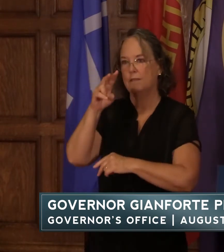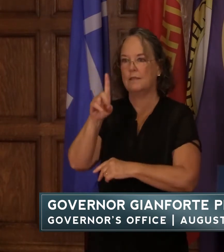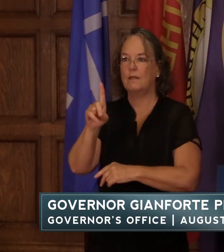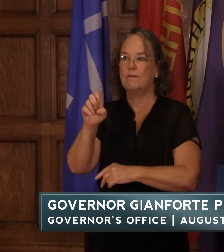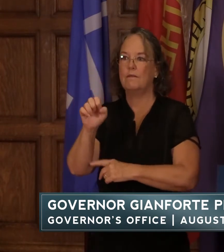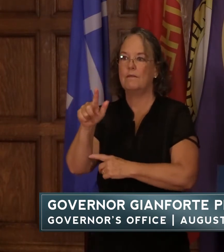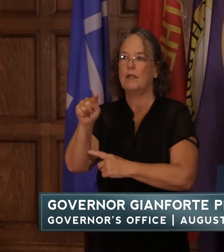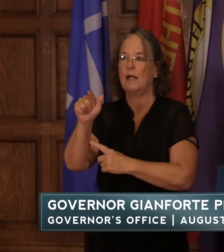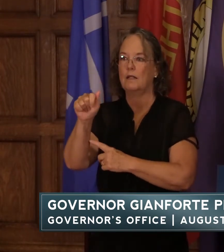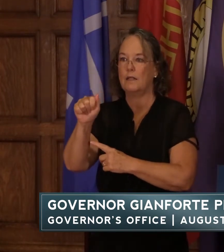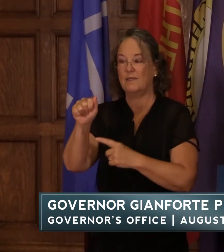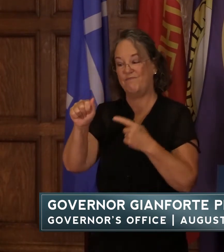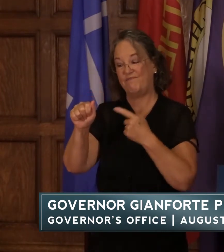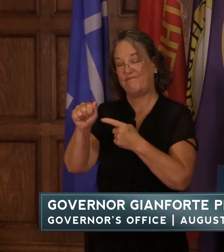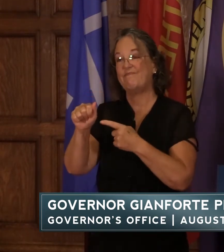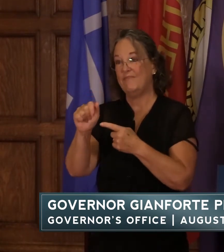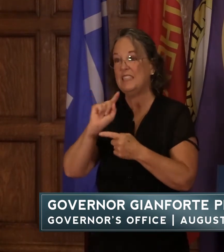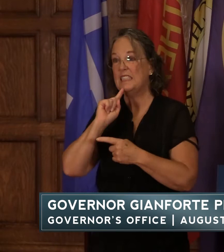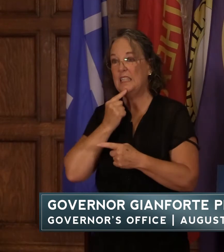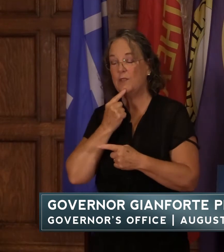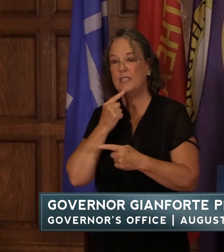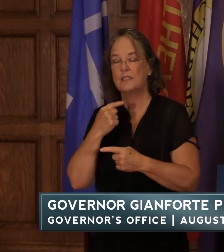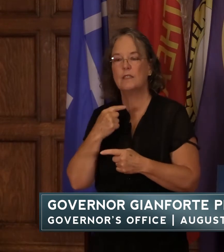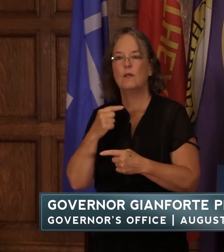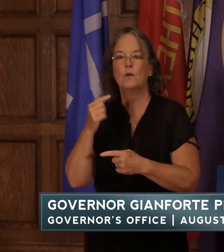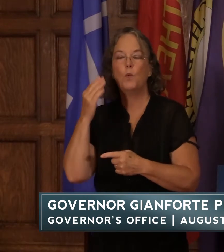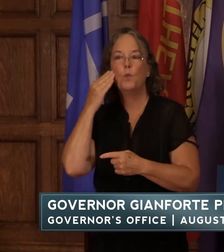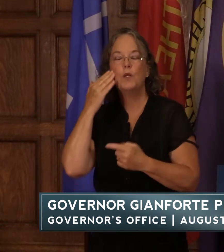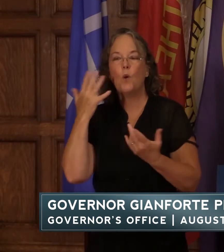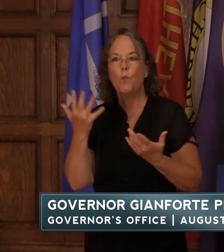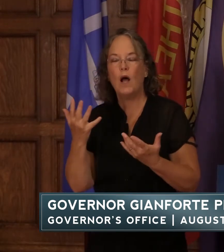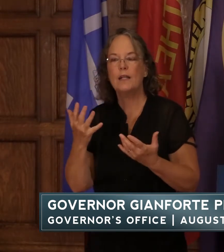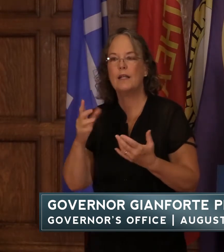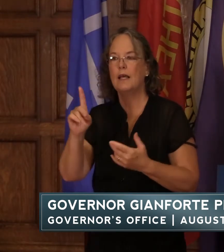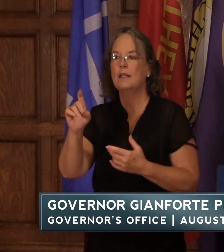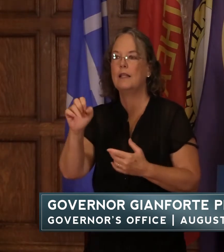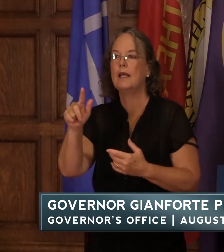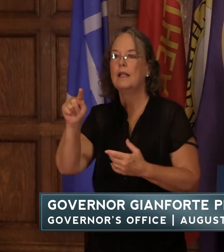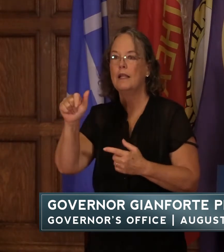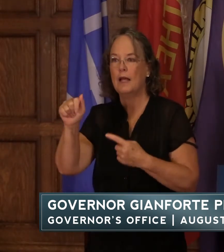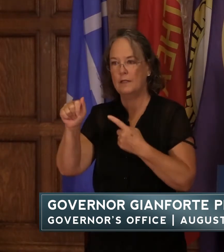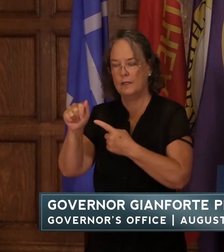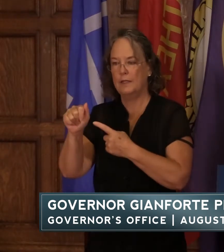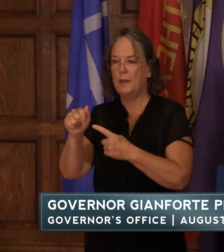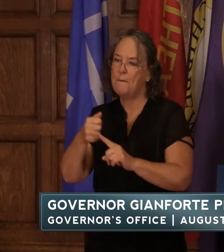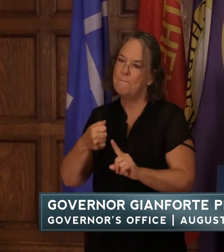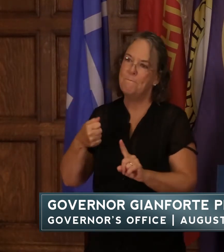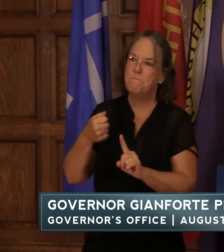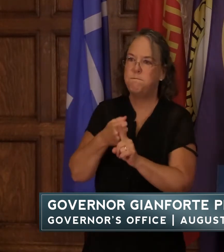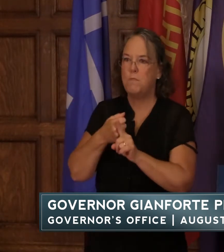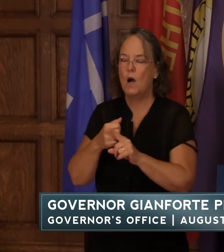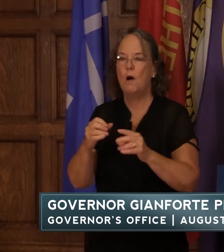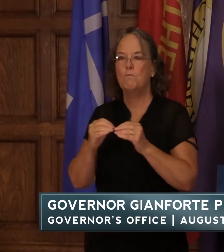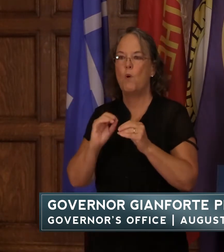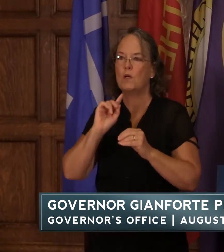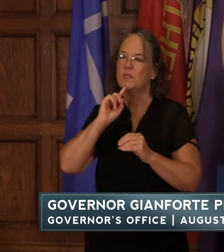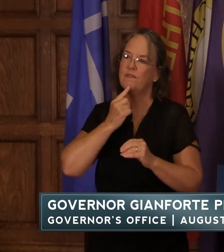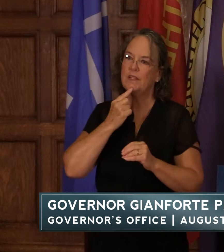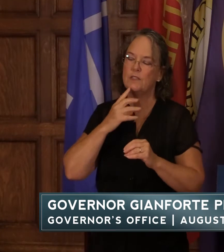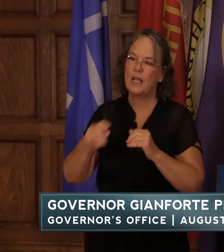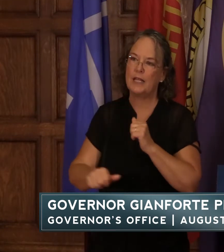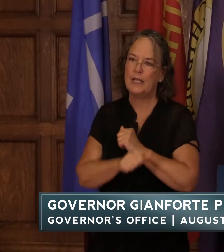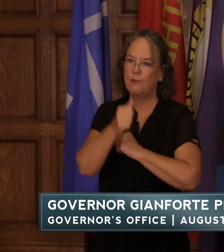serious and here's what we know we know know that the delta variant impact is more severe and dangerous